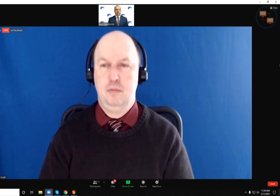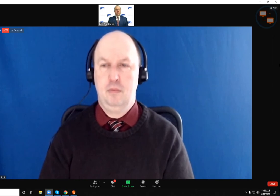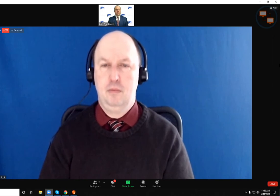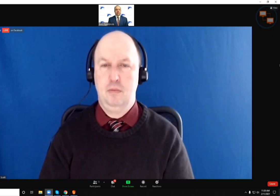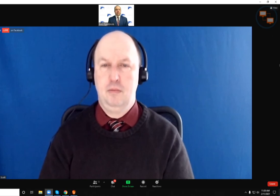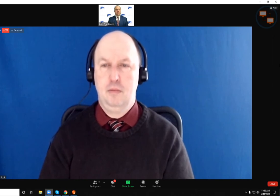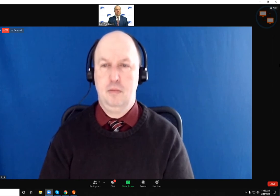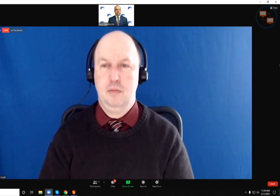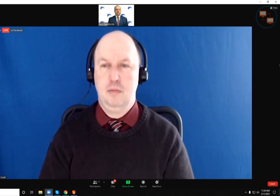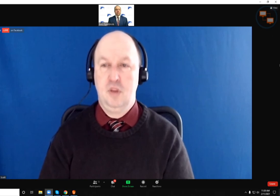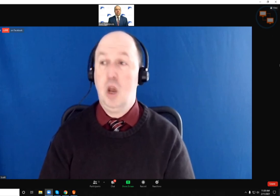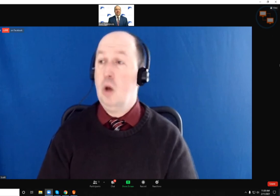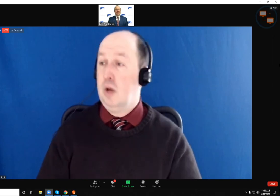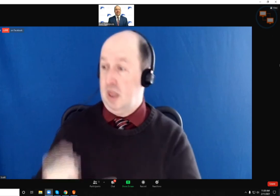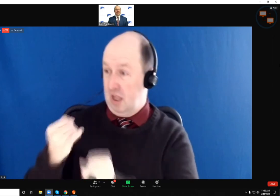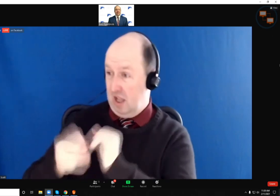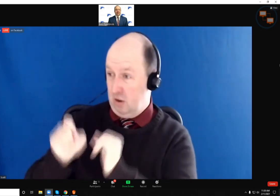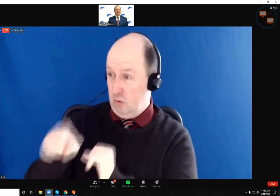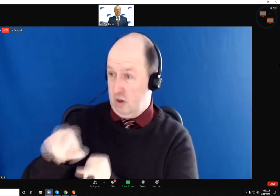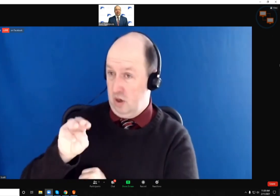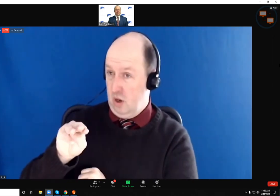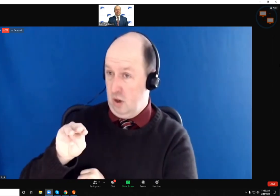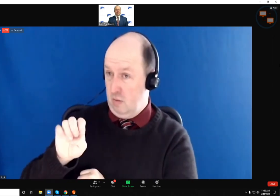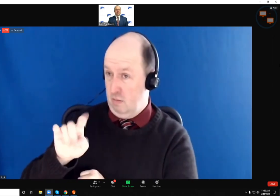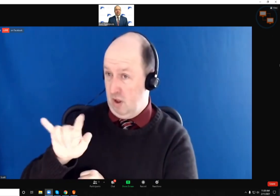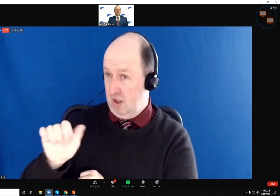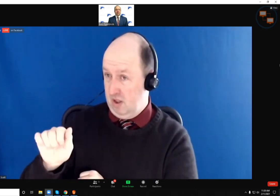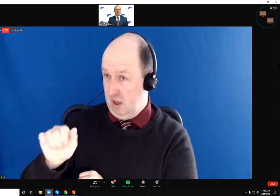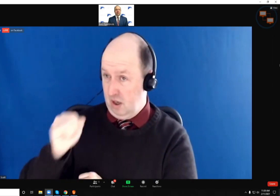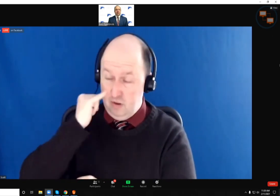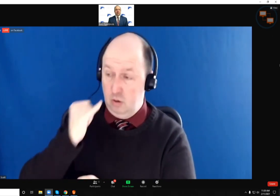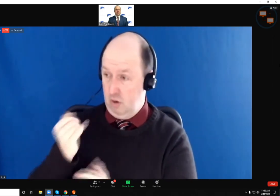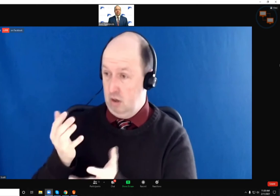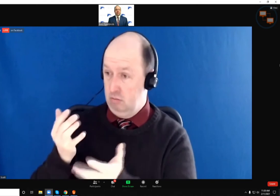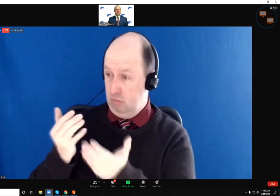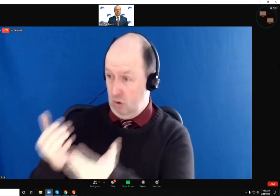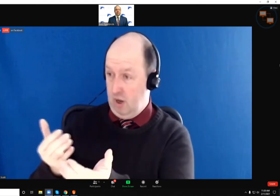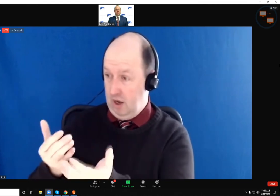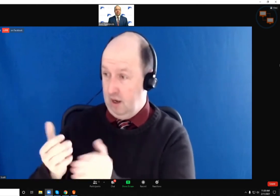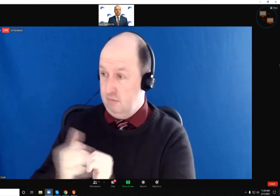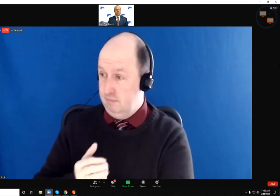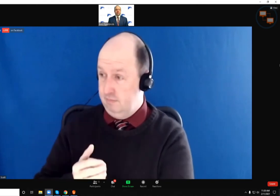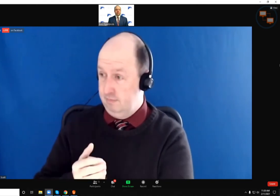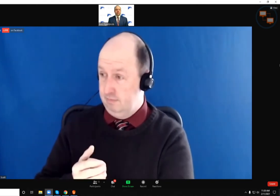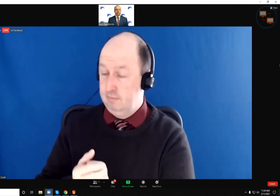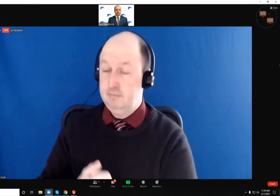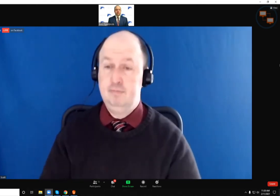This will be the last question. Melissa, if you want to unmute yourself and ask your question.